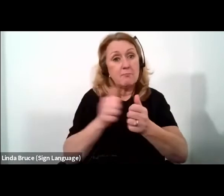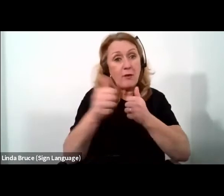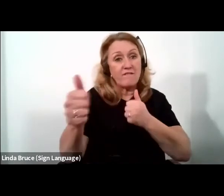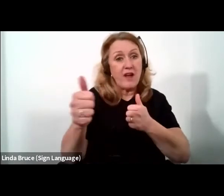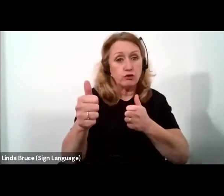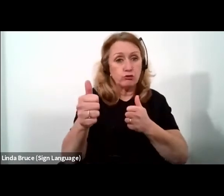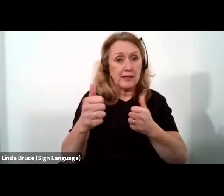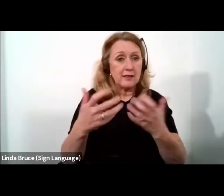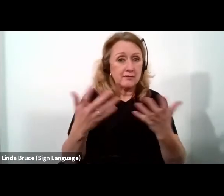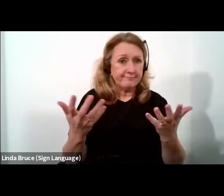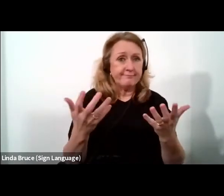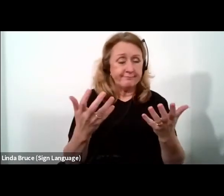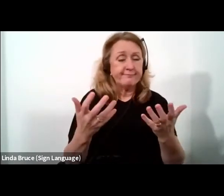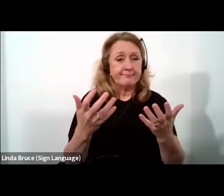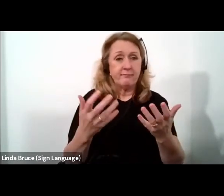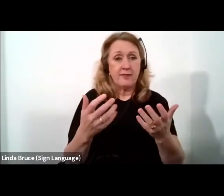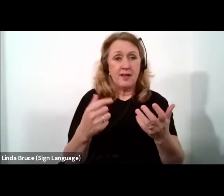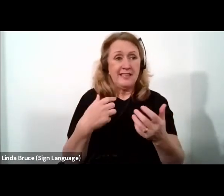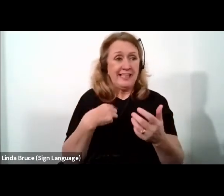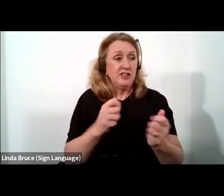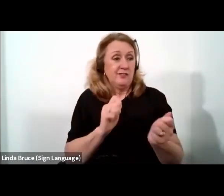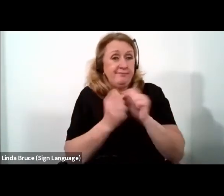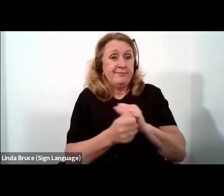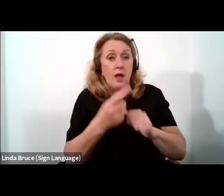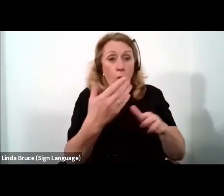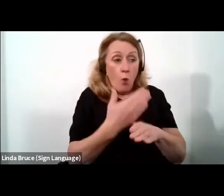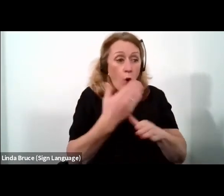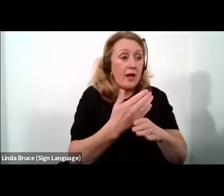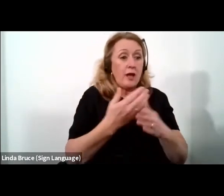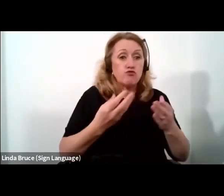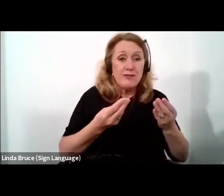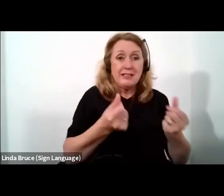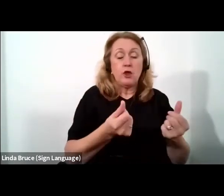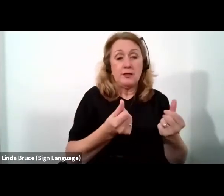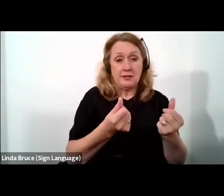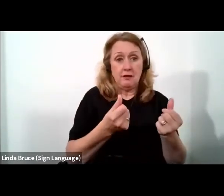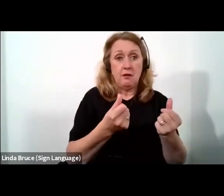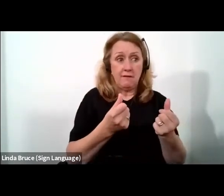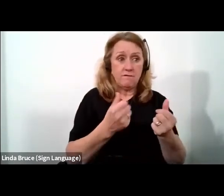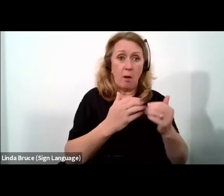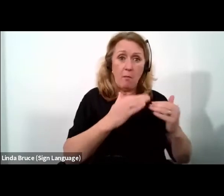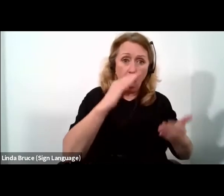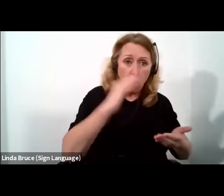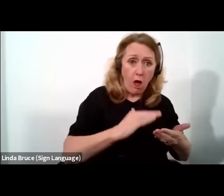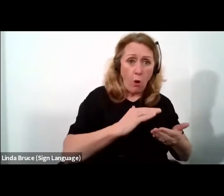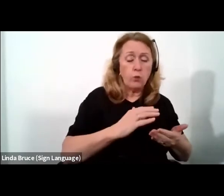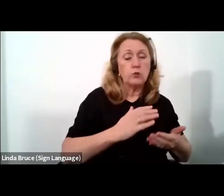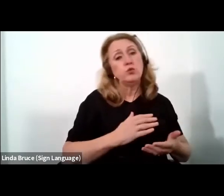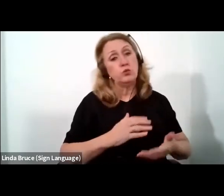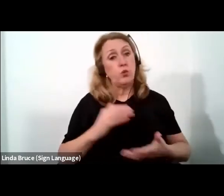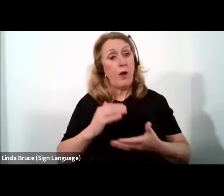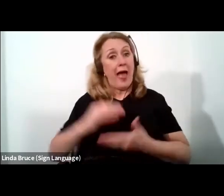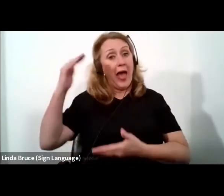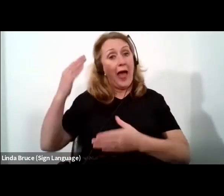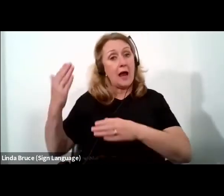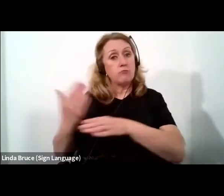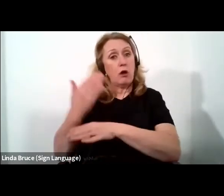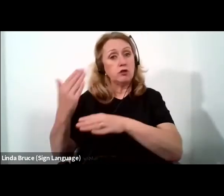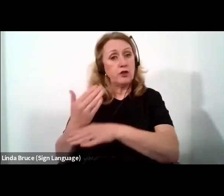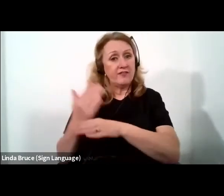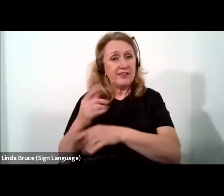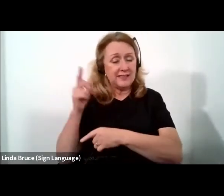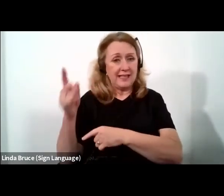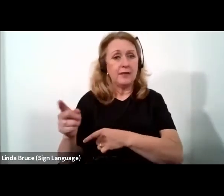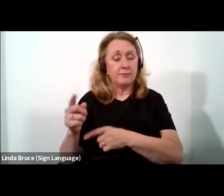of a strategic shift of workers and resources from low to higher productivity sectors through the more